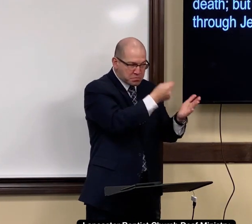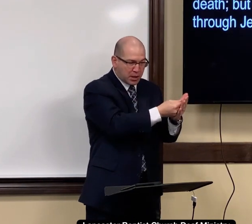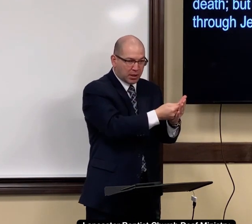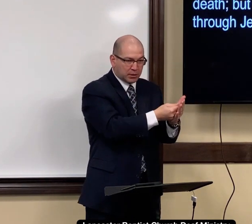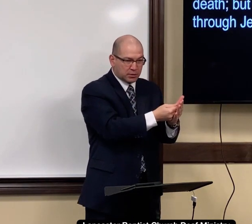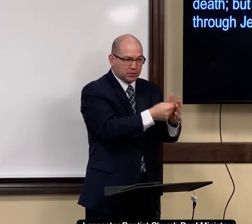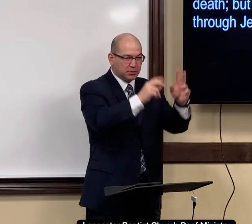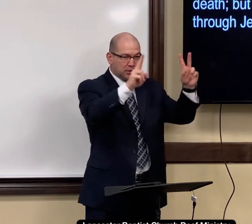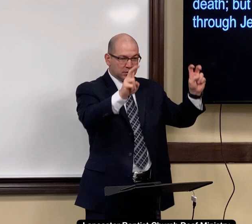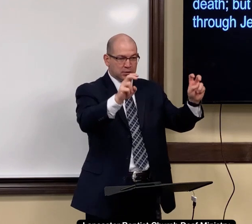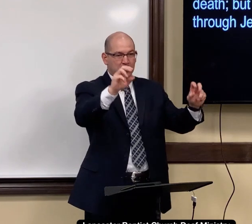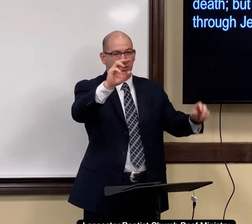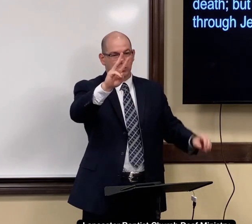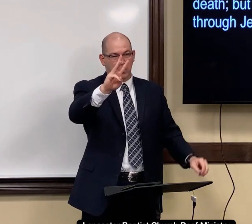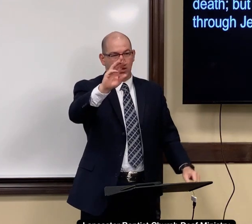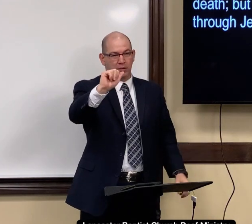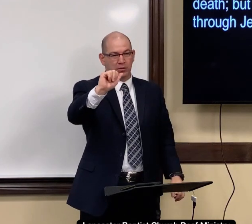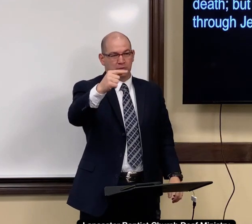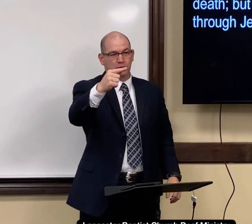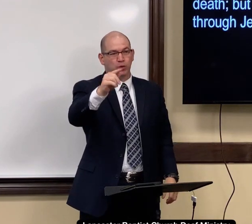That money is what we call their wage.